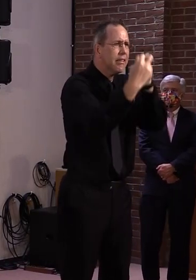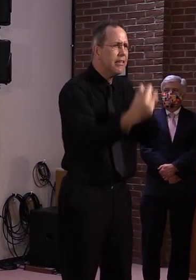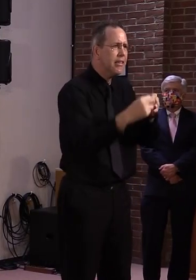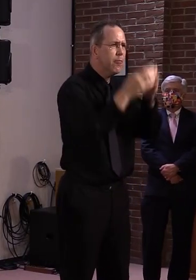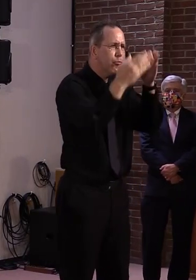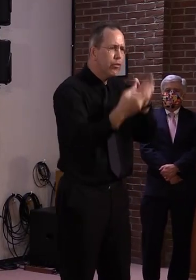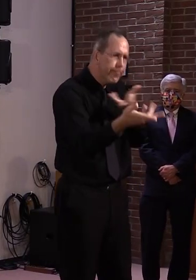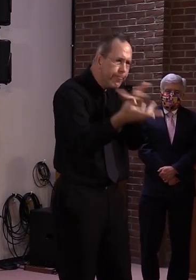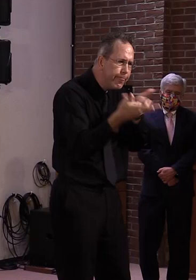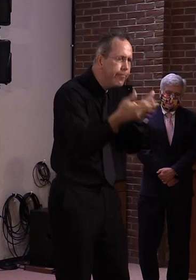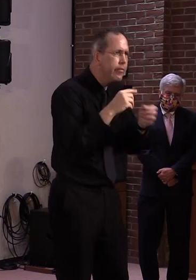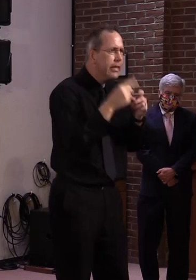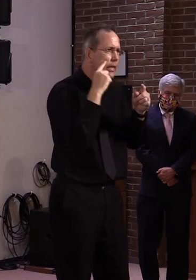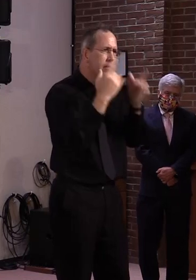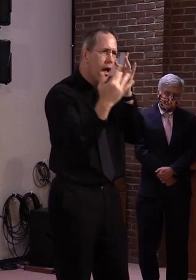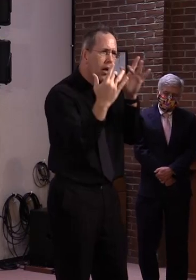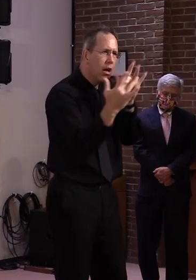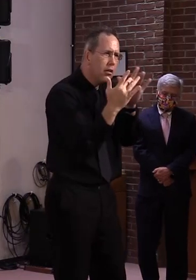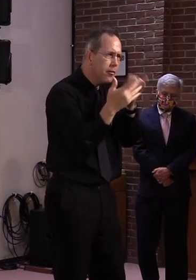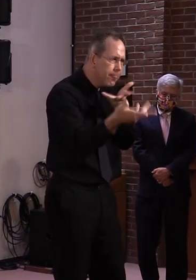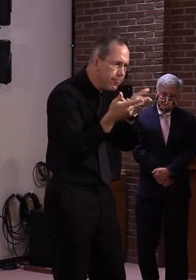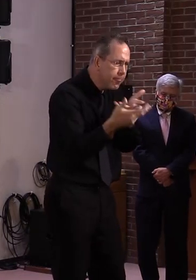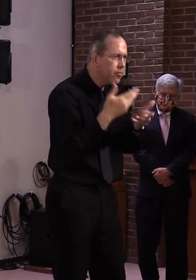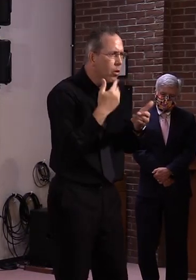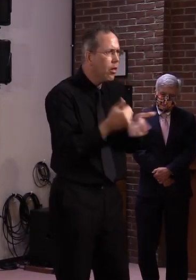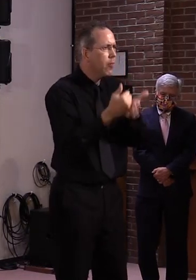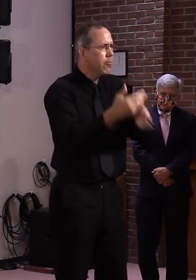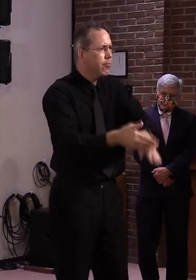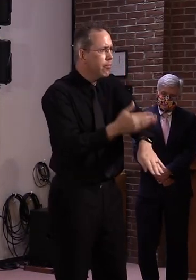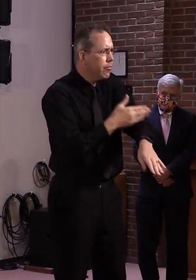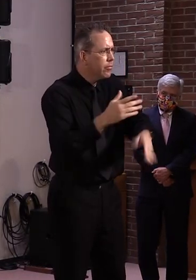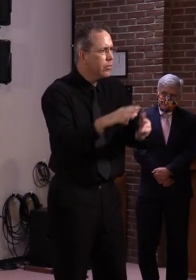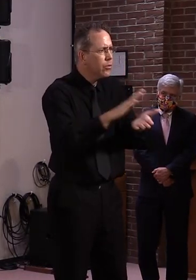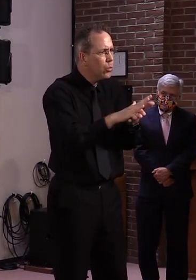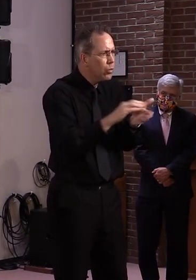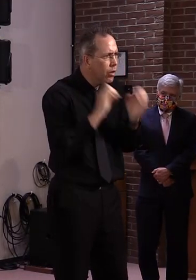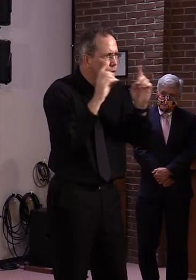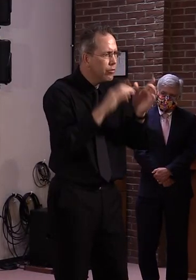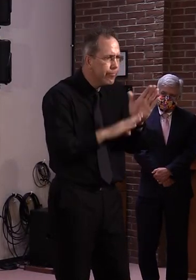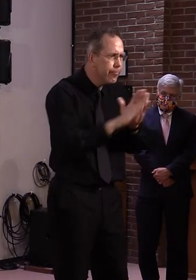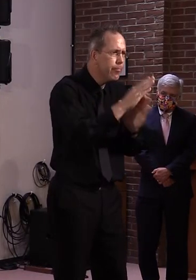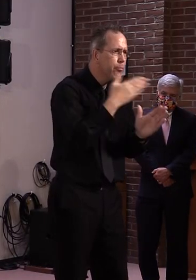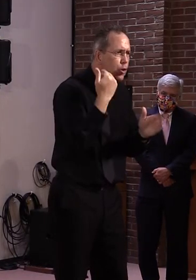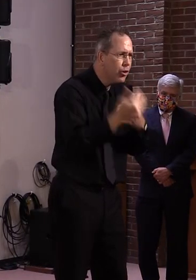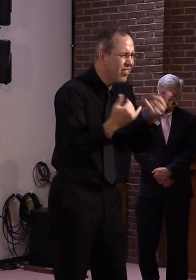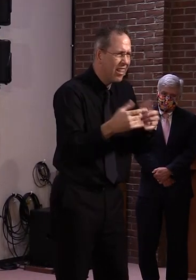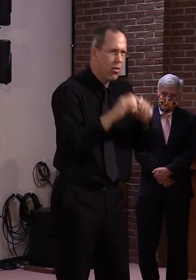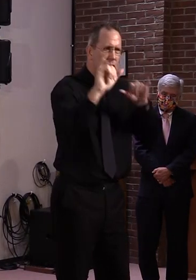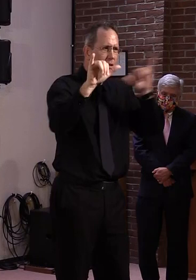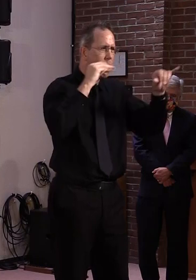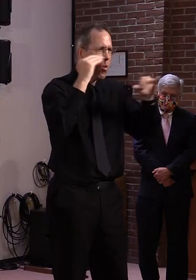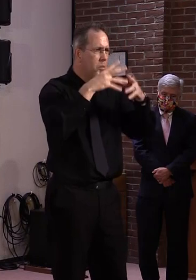or three months. So I think, again, this reinforces the fact that we need to get back to, uh, to school in September.